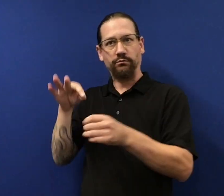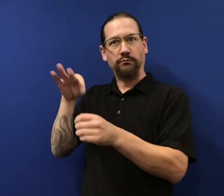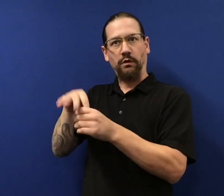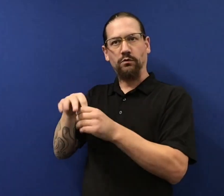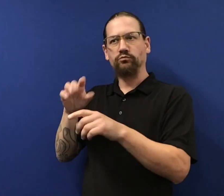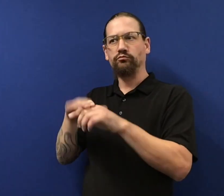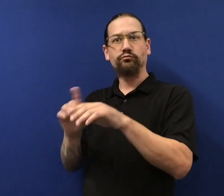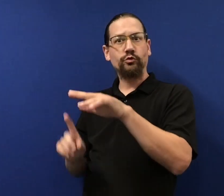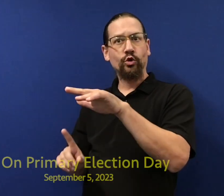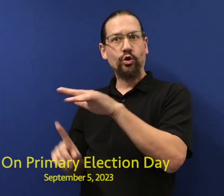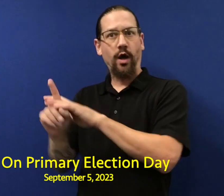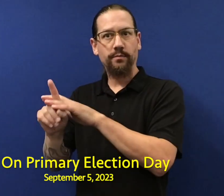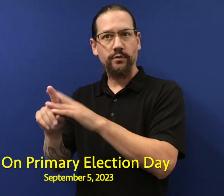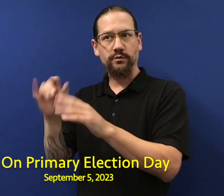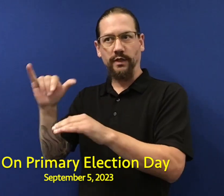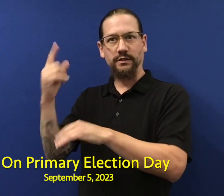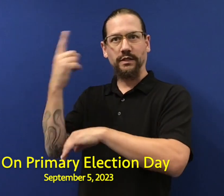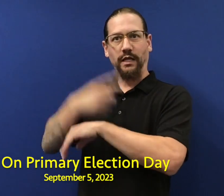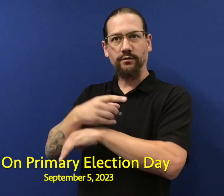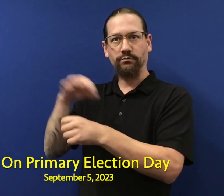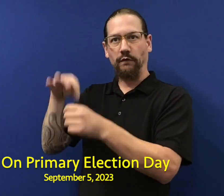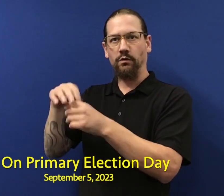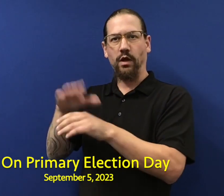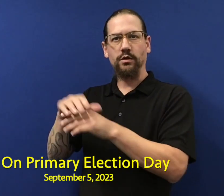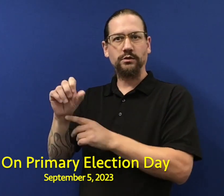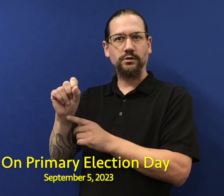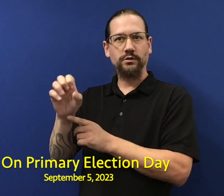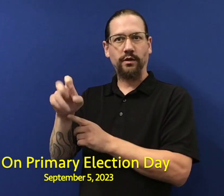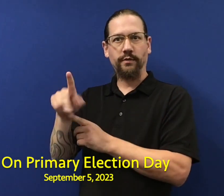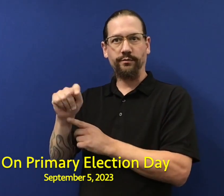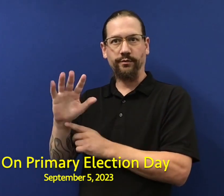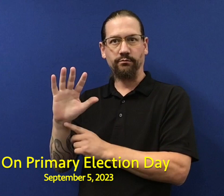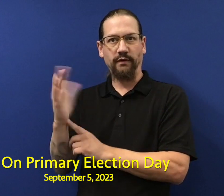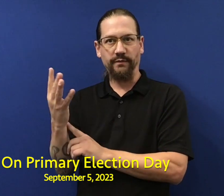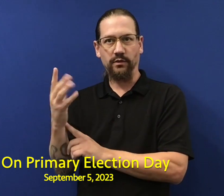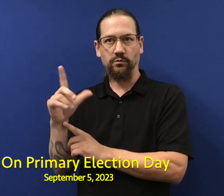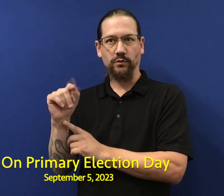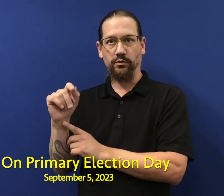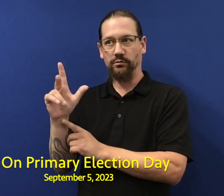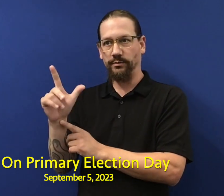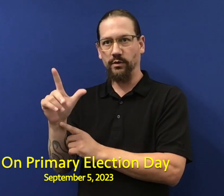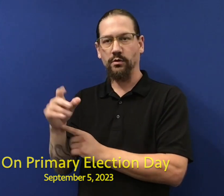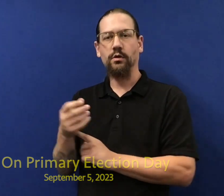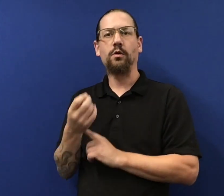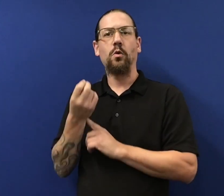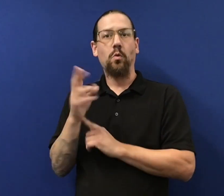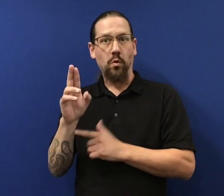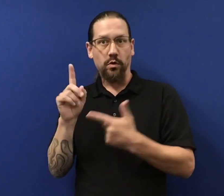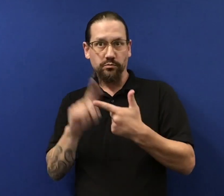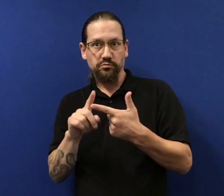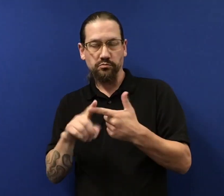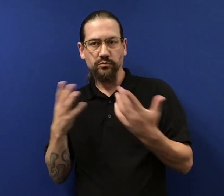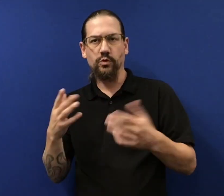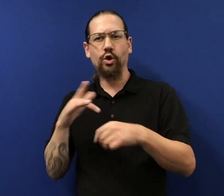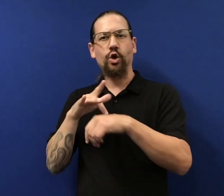the way, let's focus on the election day, when you show up on September the 5th, 2023. Or,